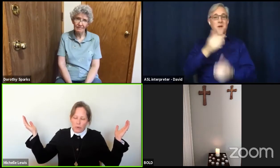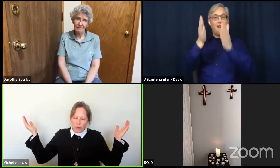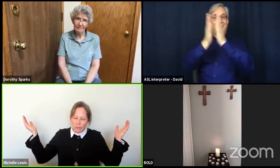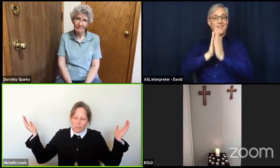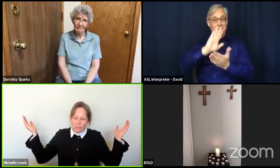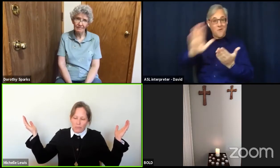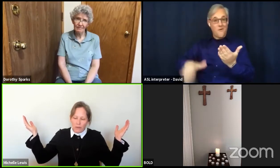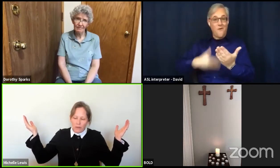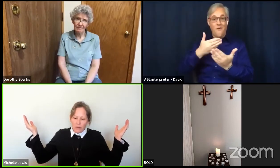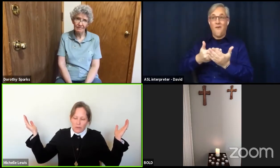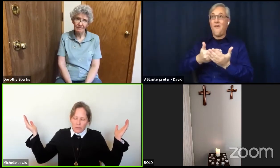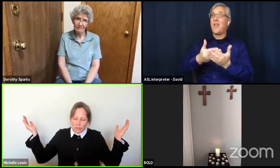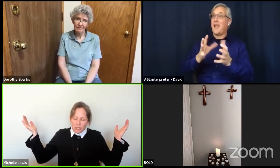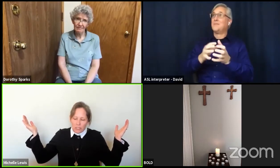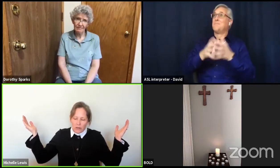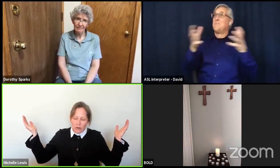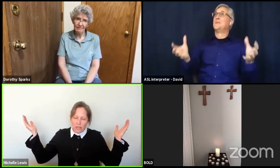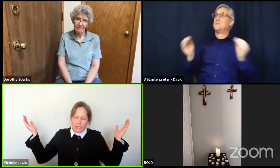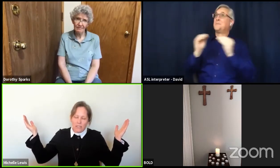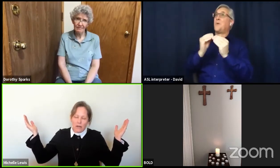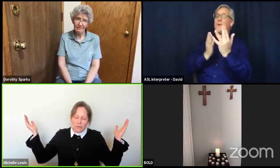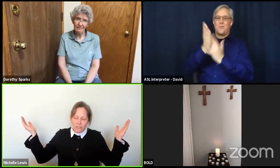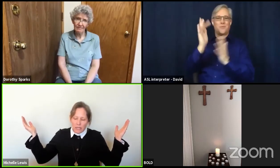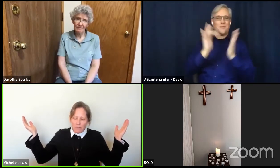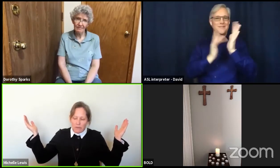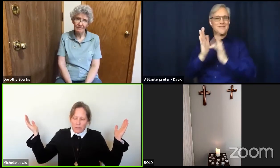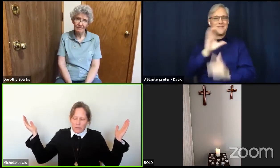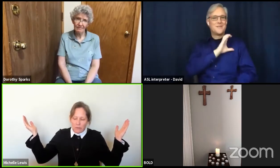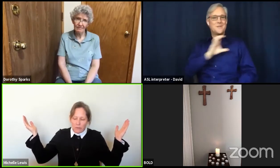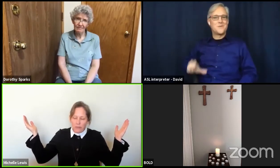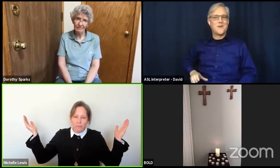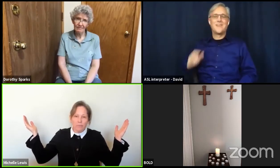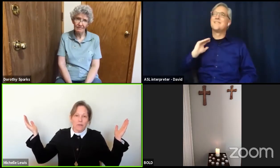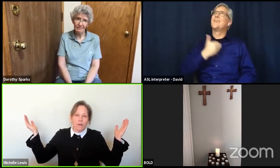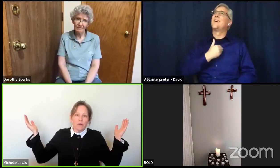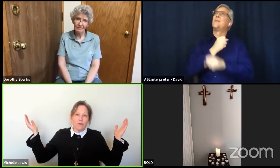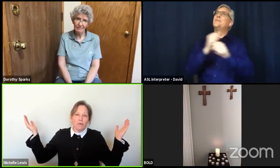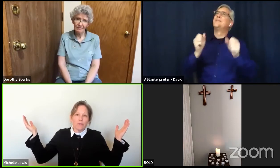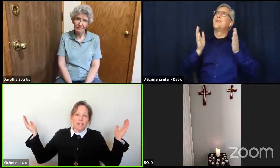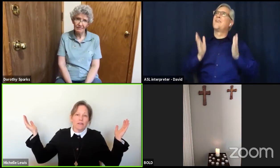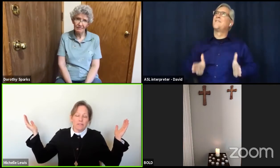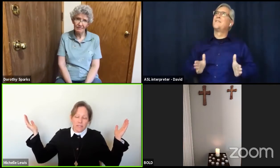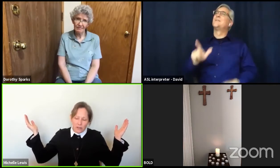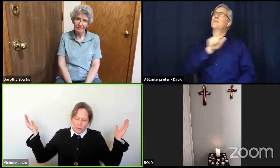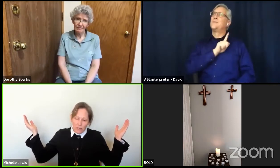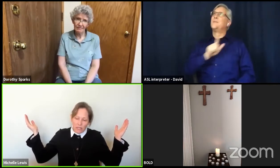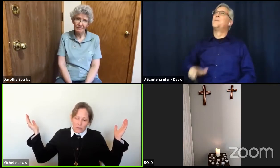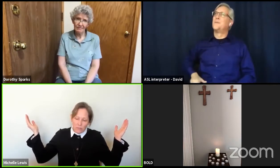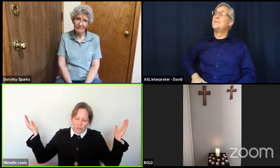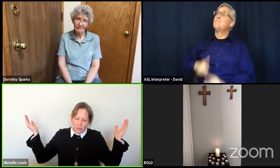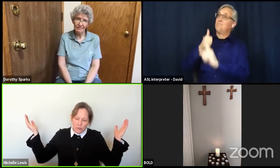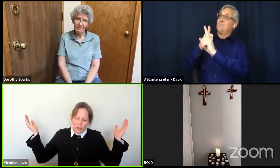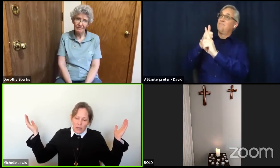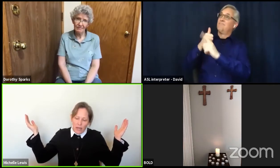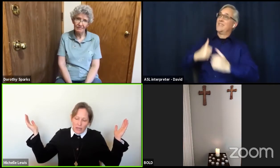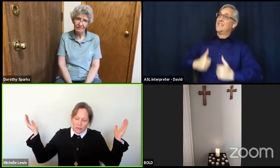through Jesus Christ, our Savior and Lord, who lives and reigns with you and the Holy